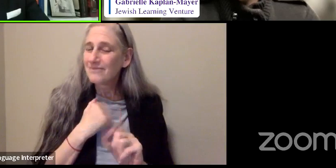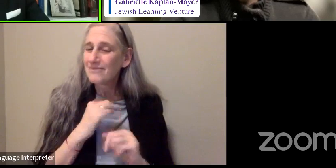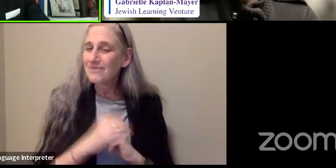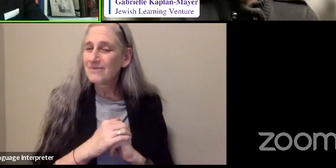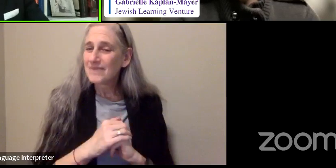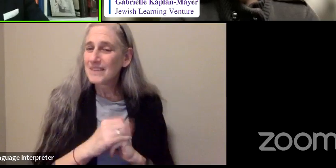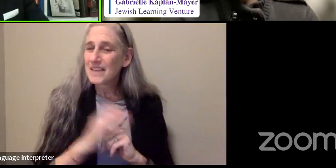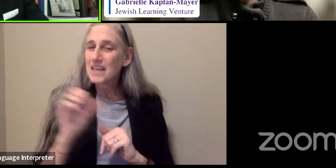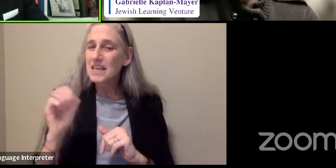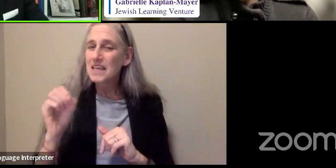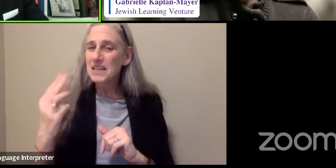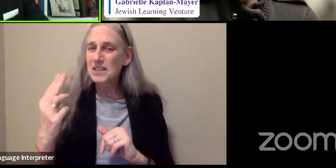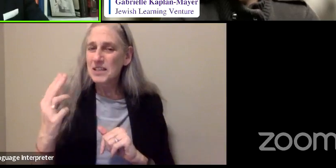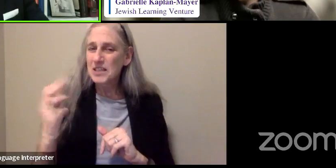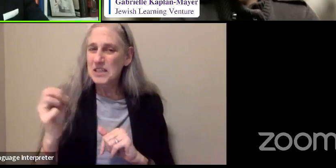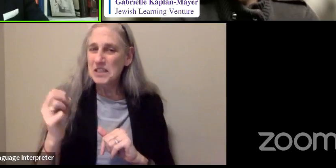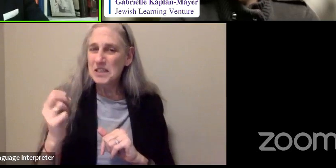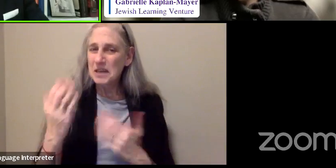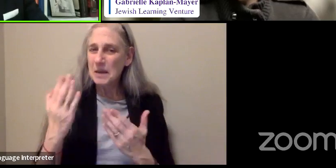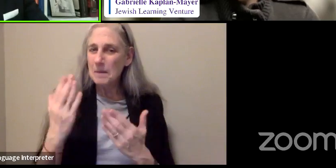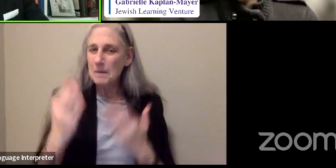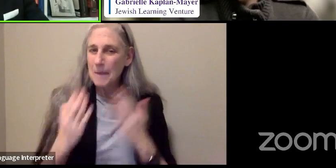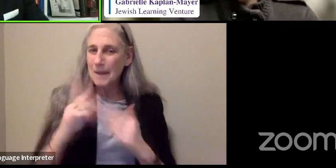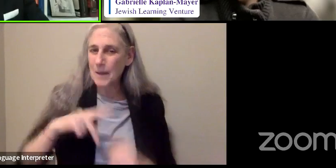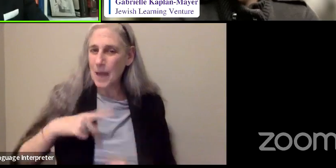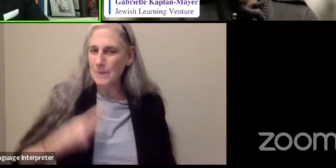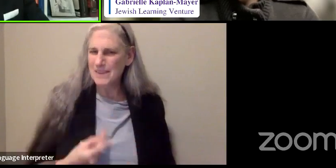she might not take too kindly to.